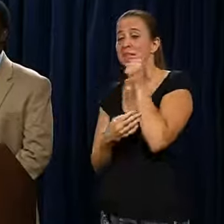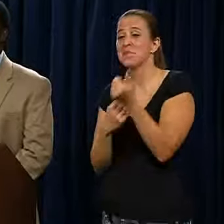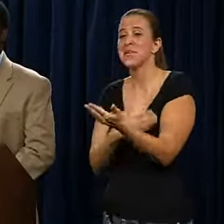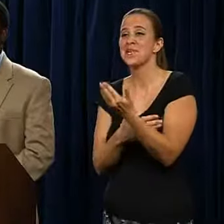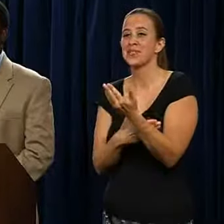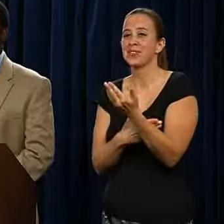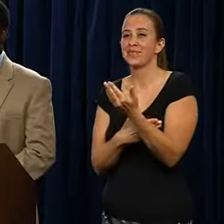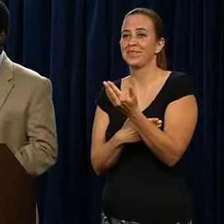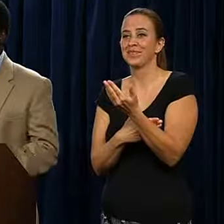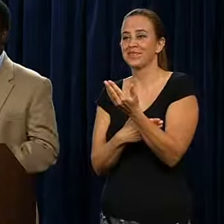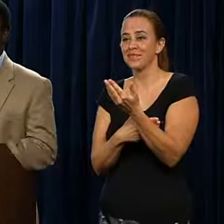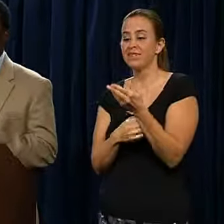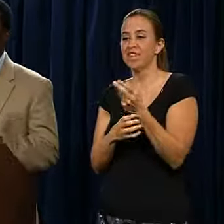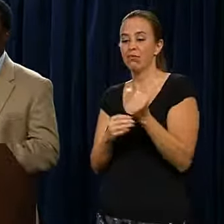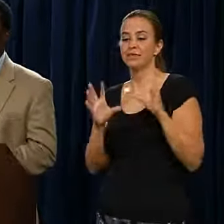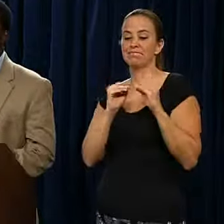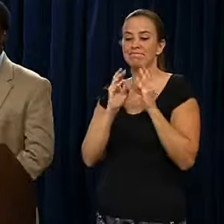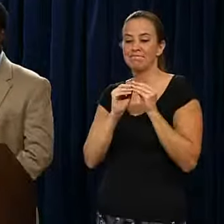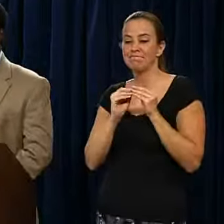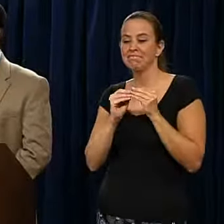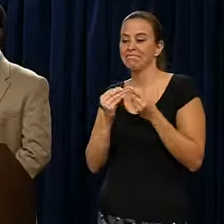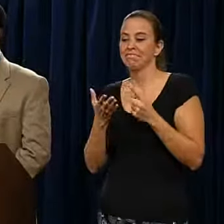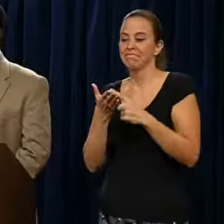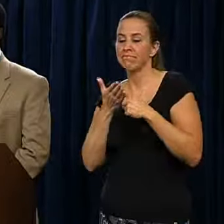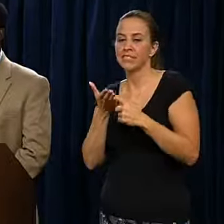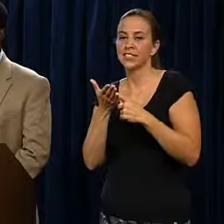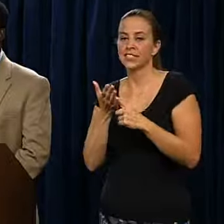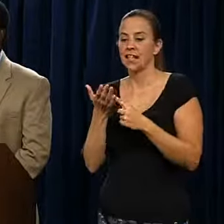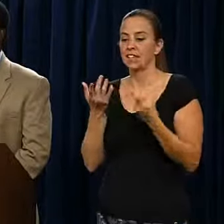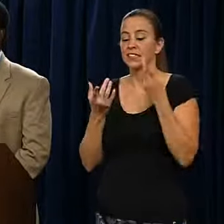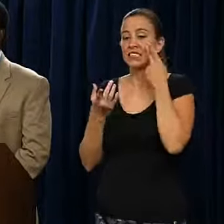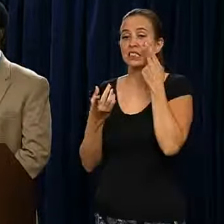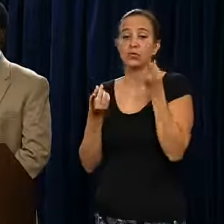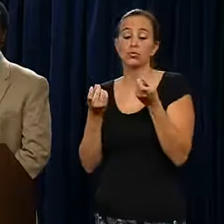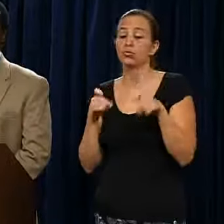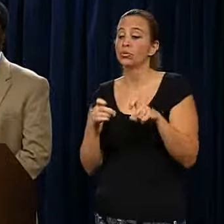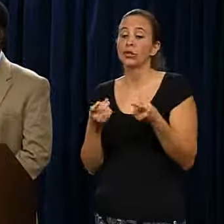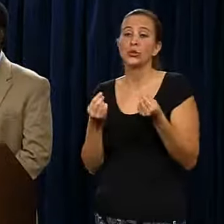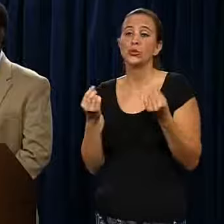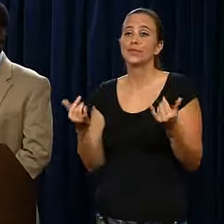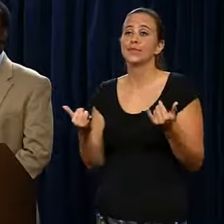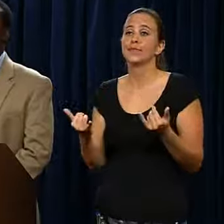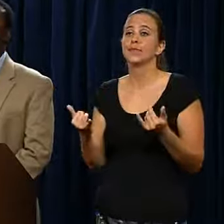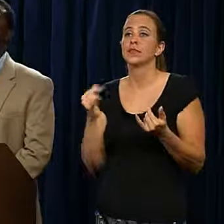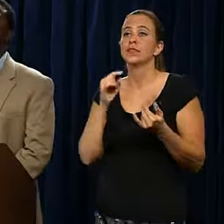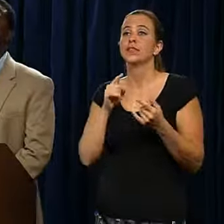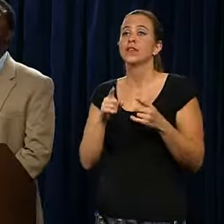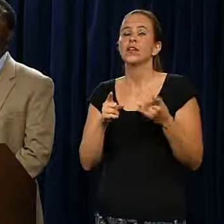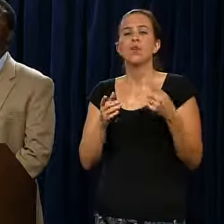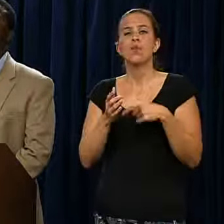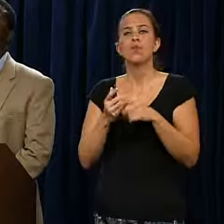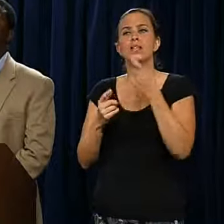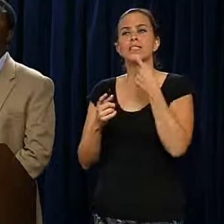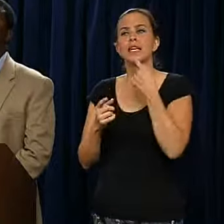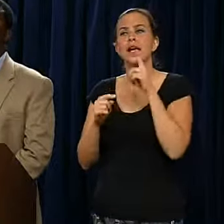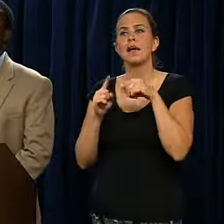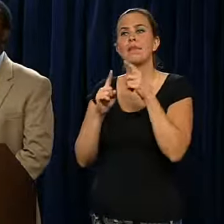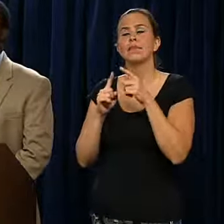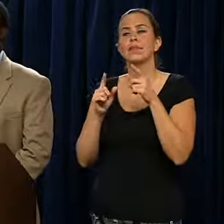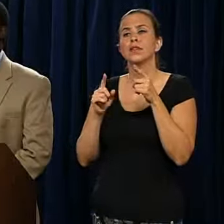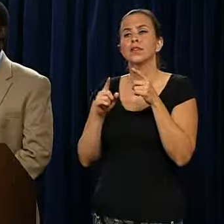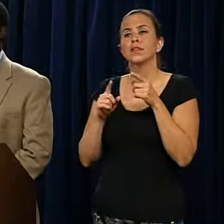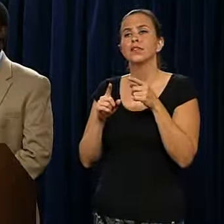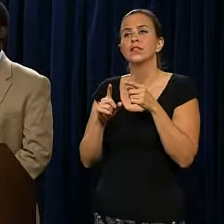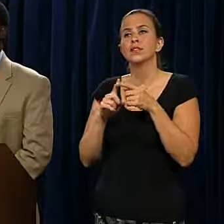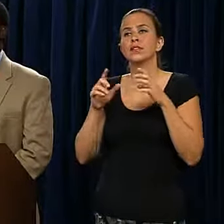we'll meet and we'll debrief and we'll talk about what are the things we need to do. And, Mayor, what do you have to say to those residents that